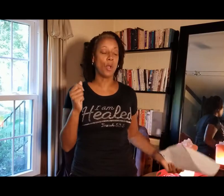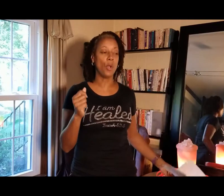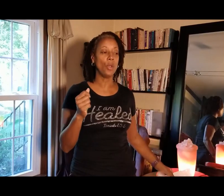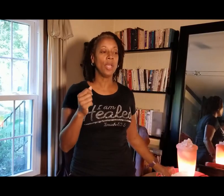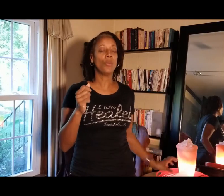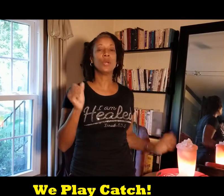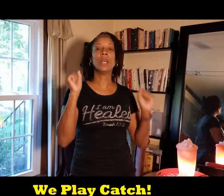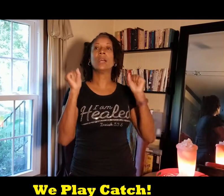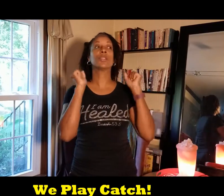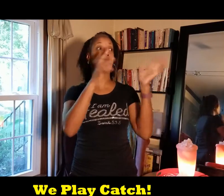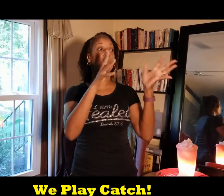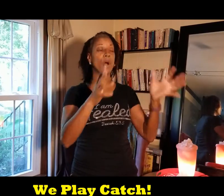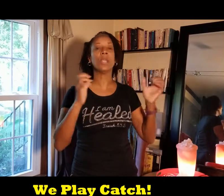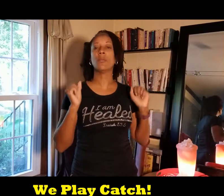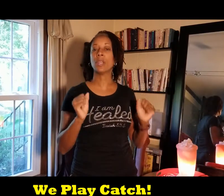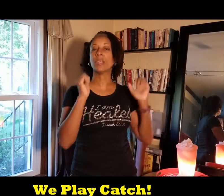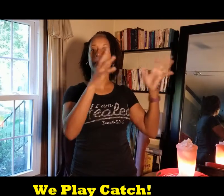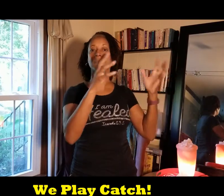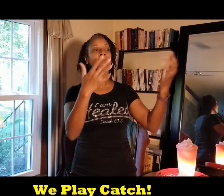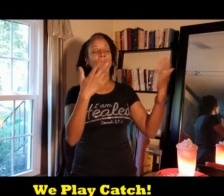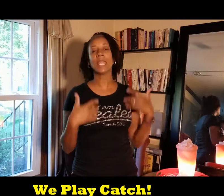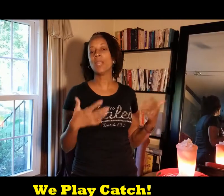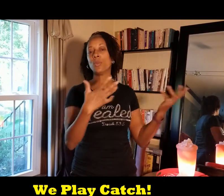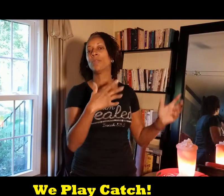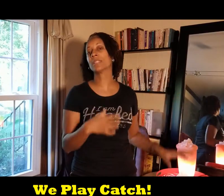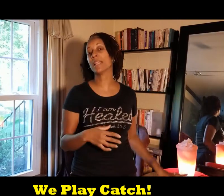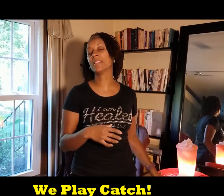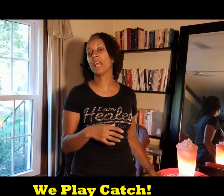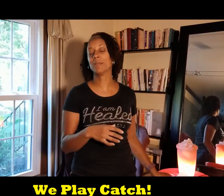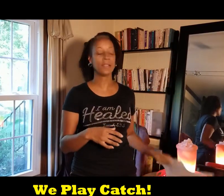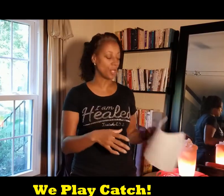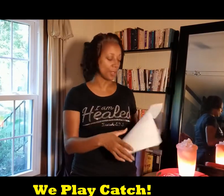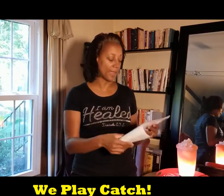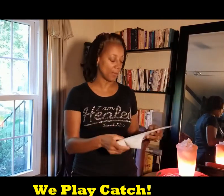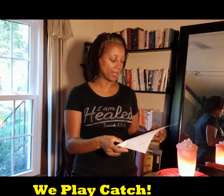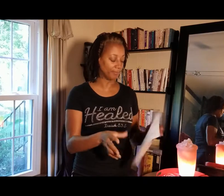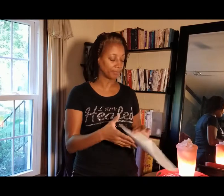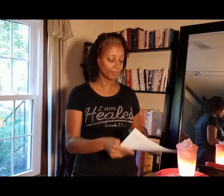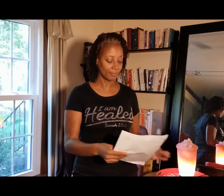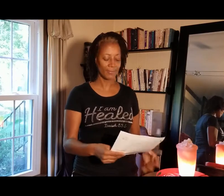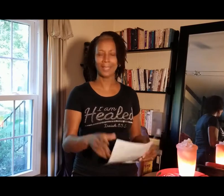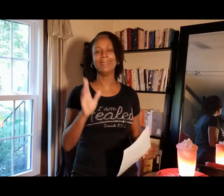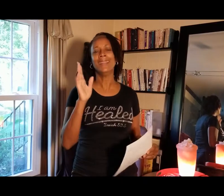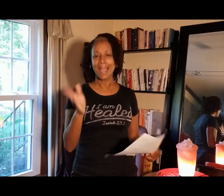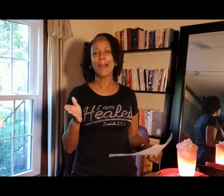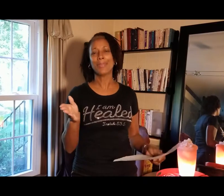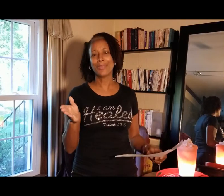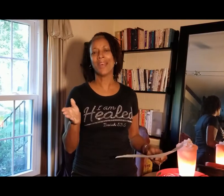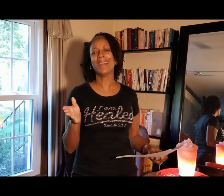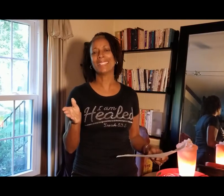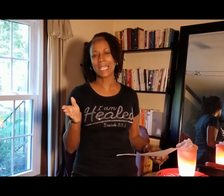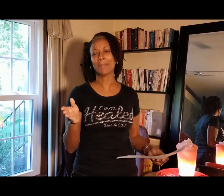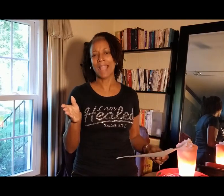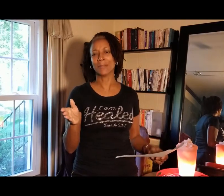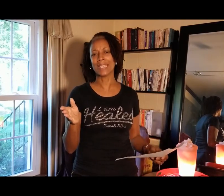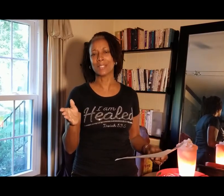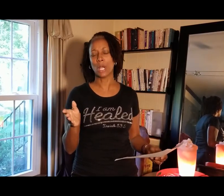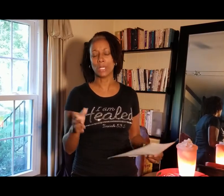ball. We'll, uh, throw a ball at one another and we recite the timeline song that way. The skip counting song.